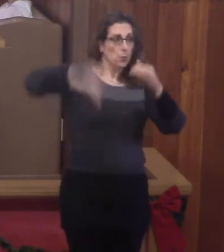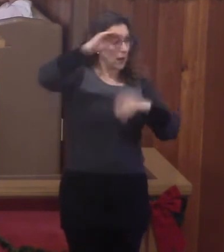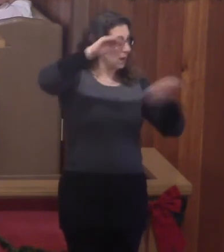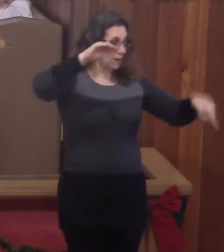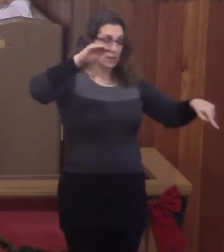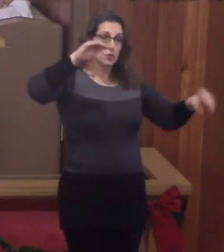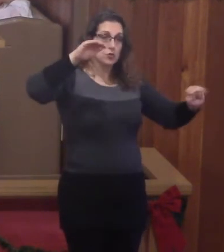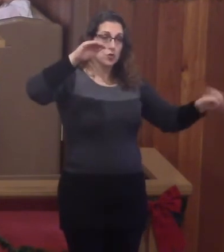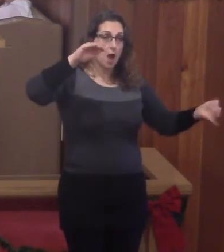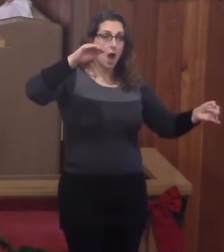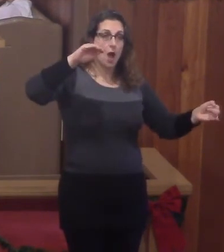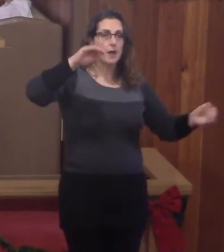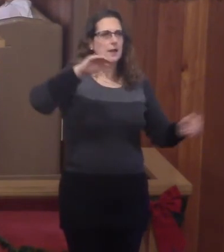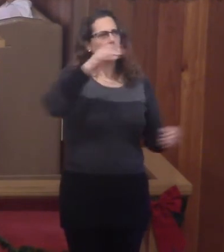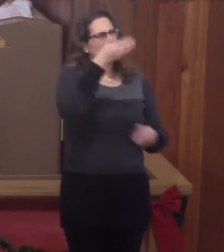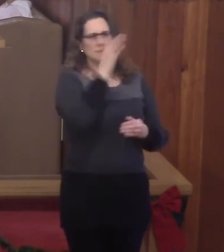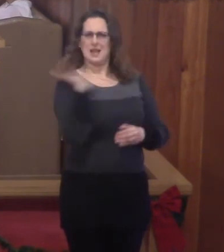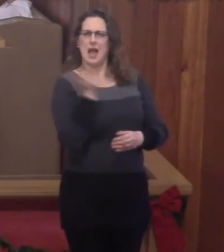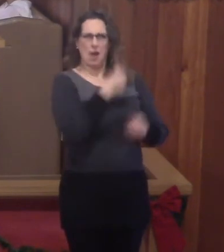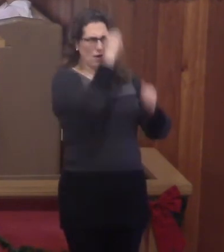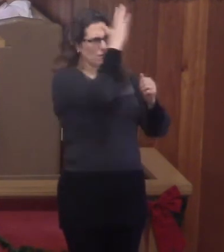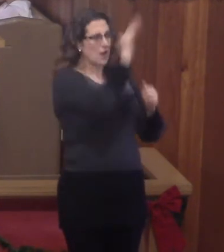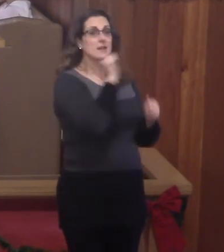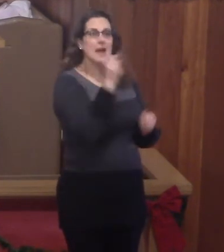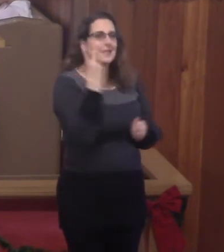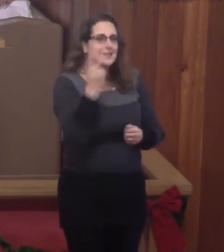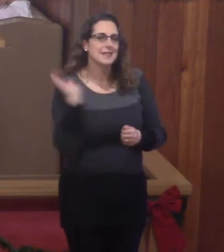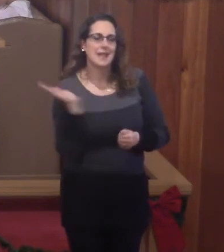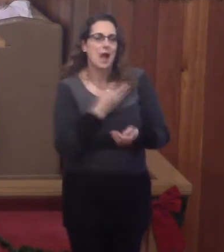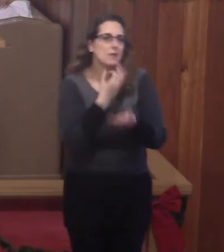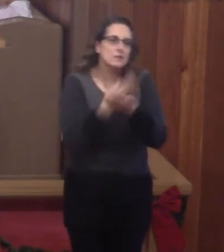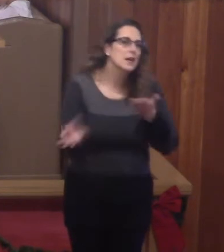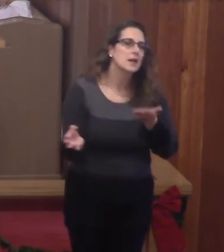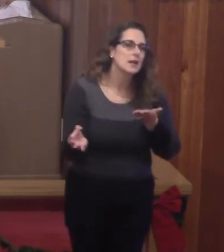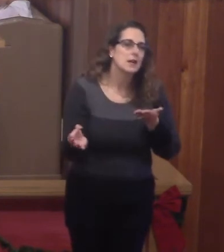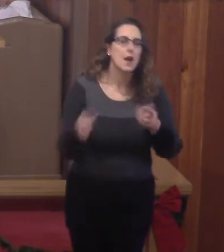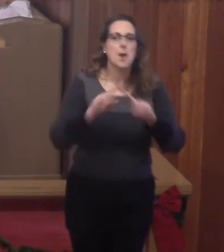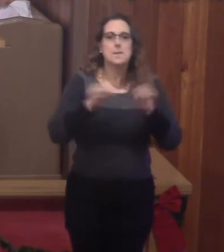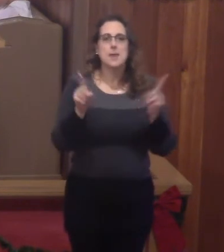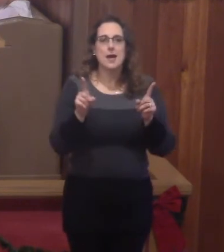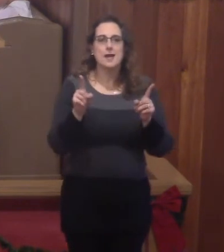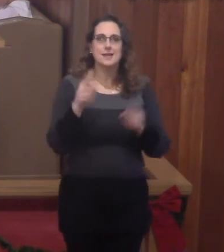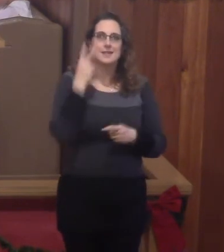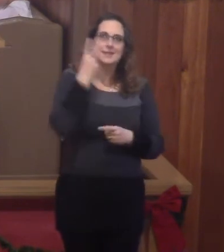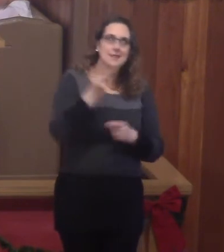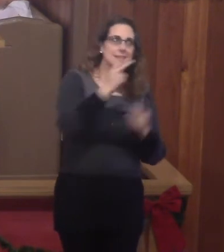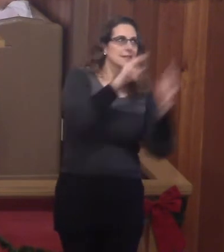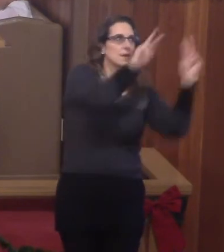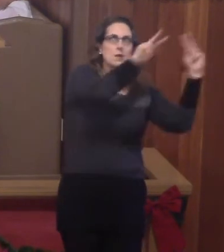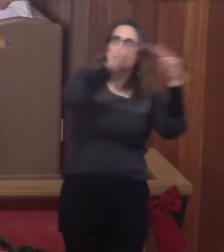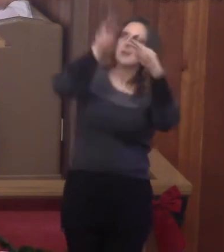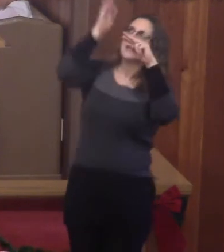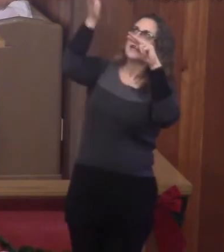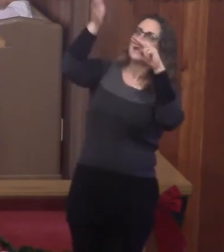Father does not see our constant failure, but instead sees his Son's ultimate victory.